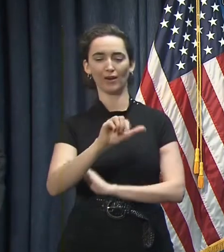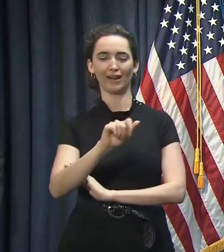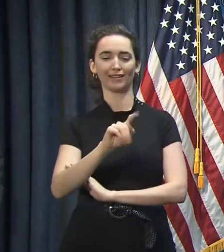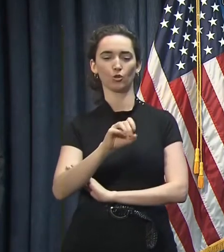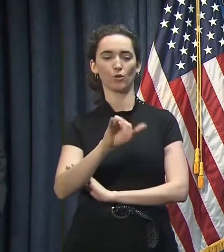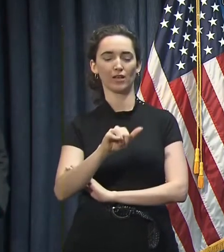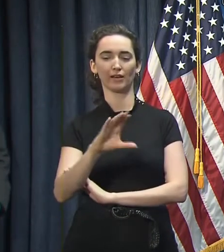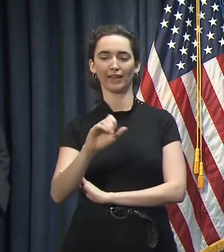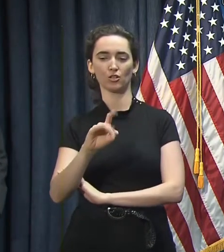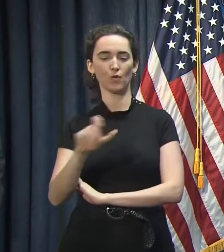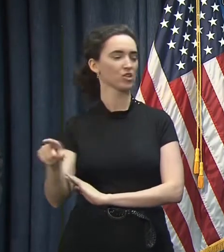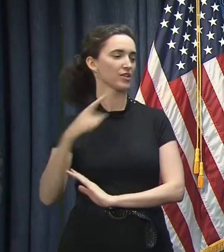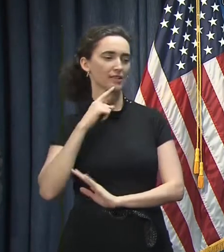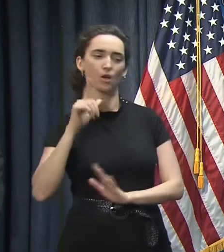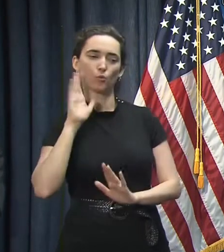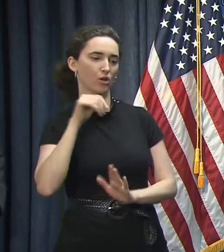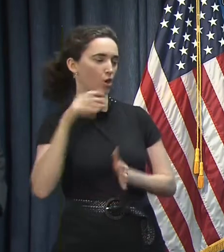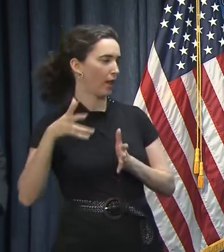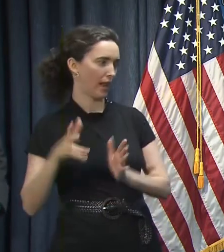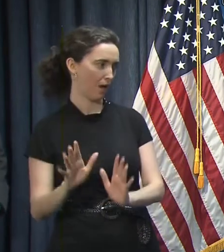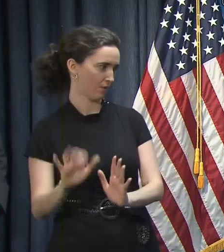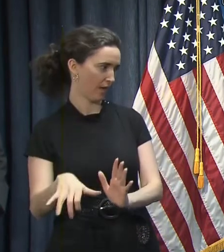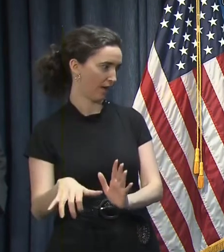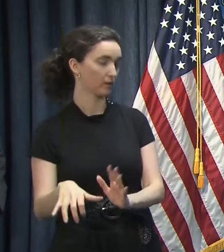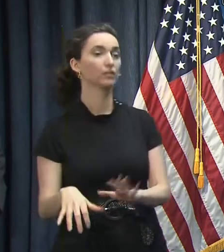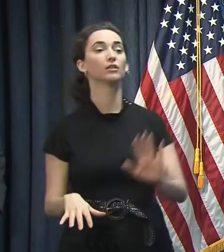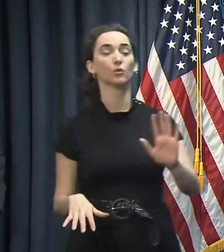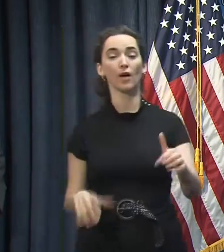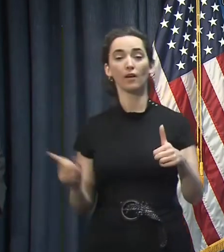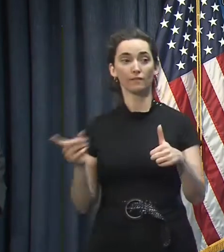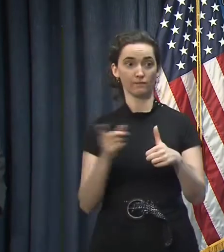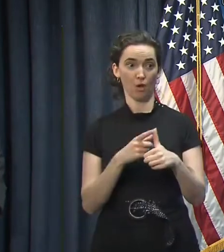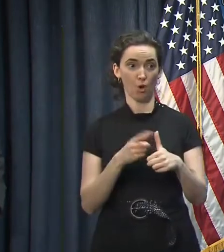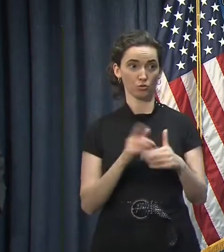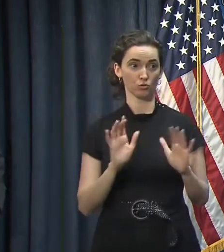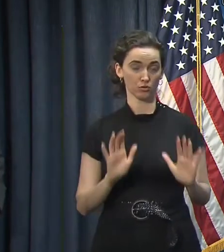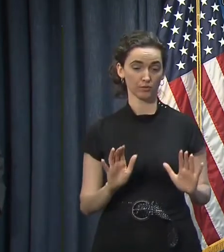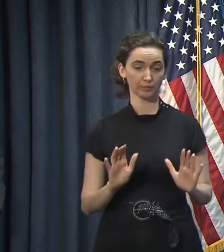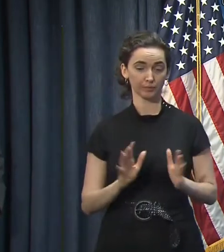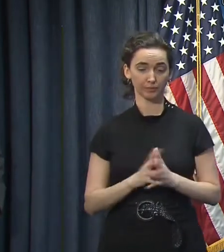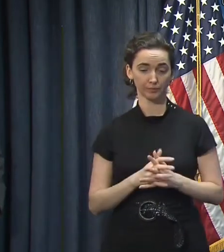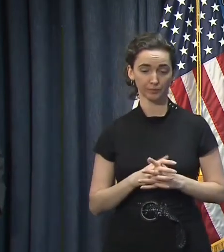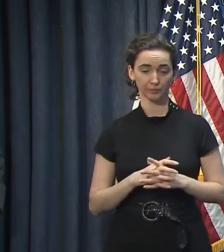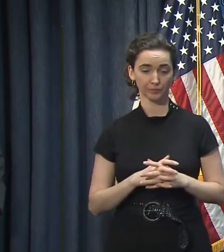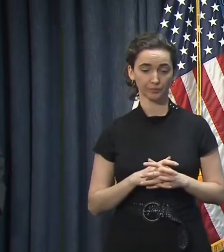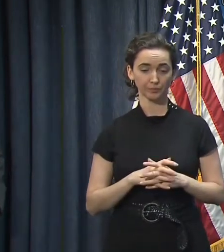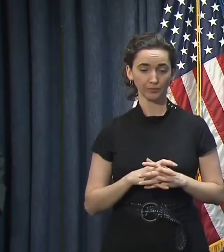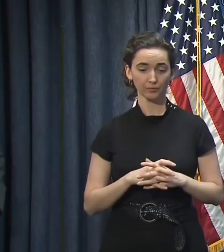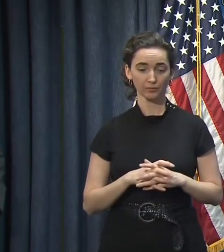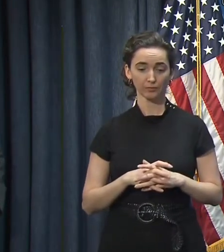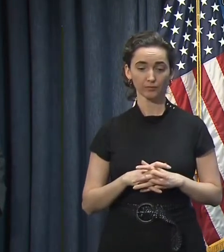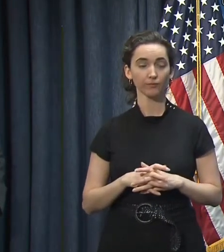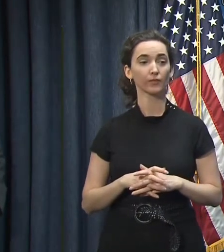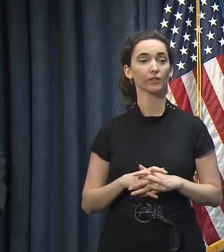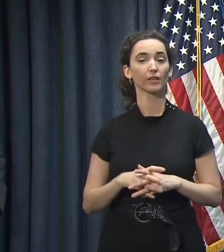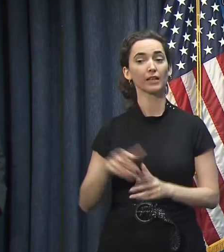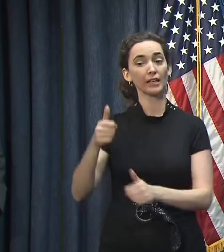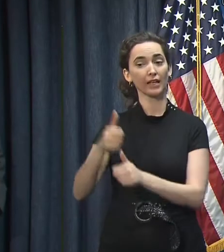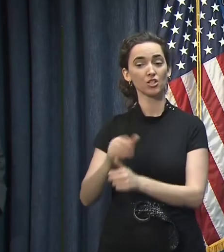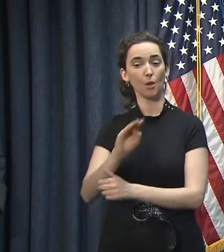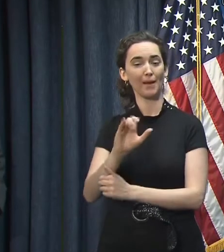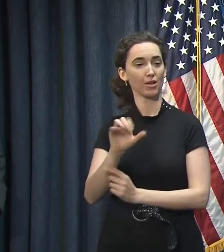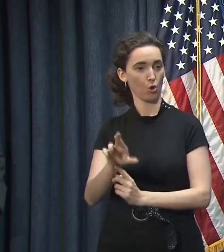she's not going to allow that. What's your reaction to that? Well, first of all, it is always within a local mayor's